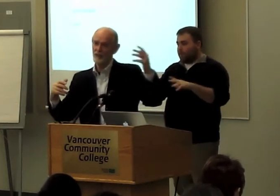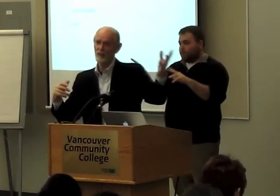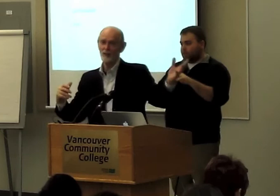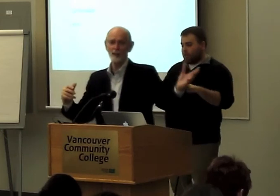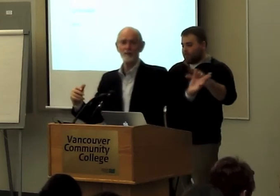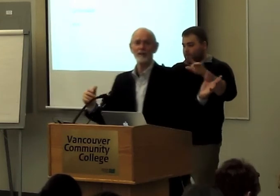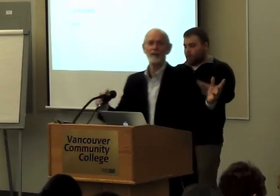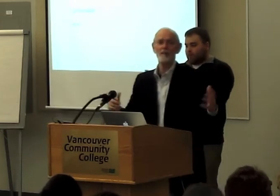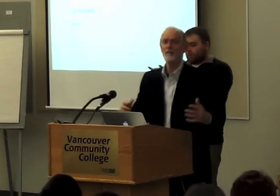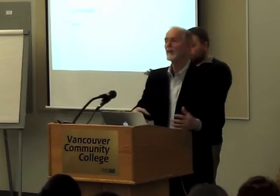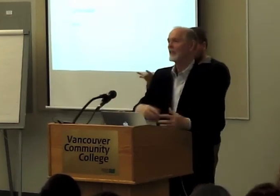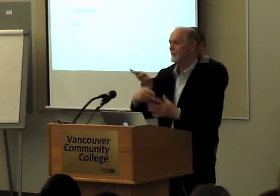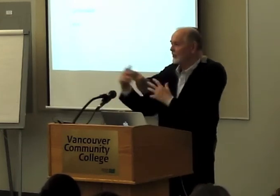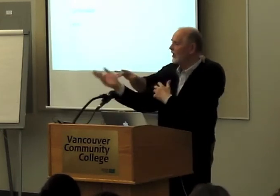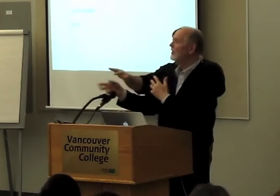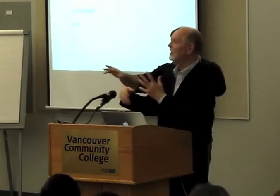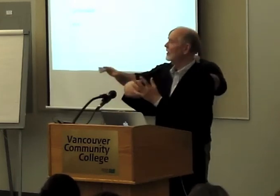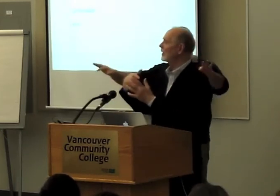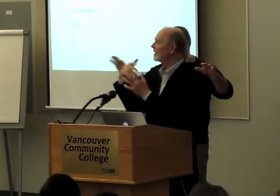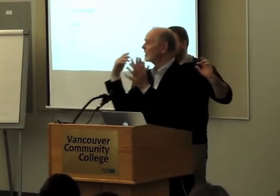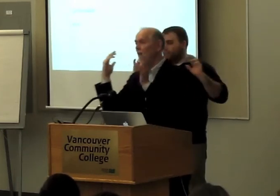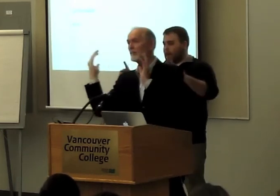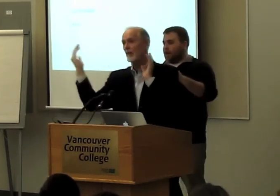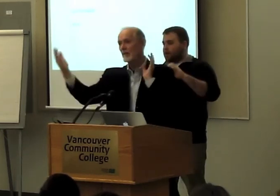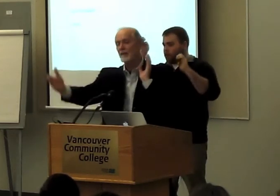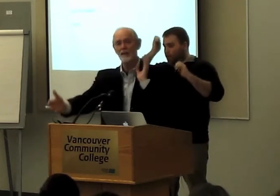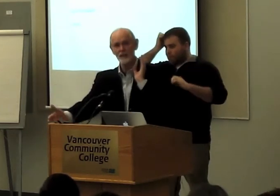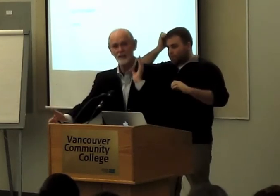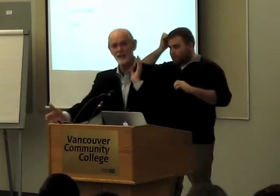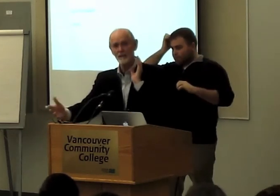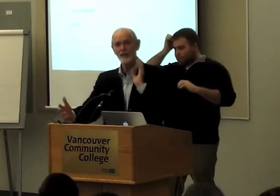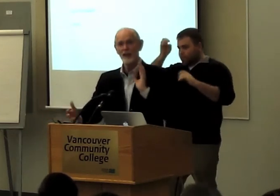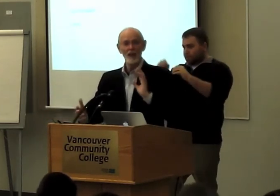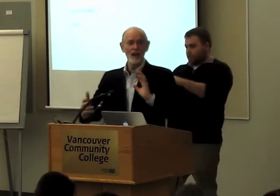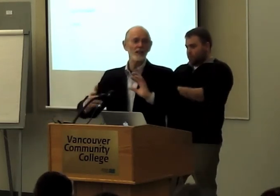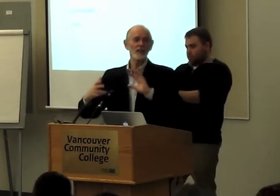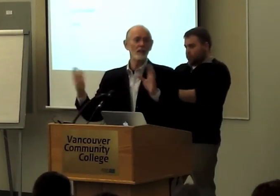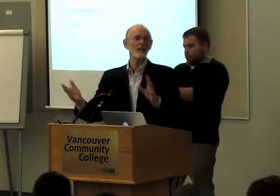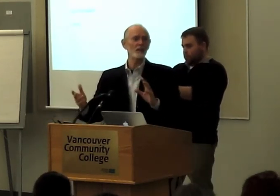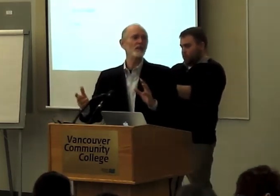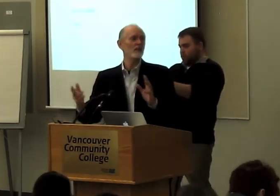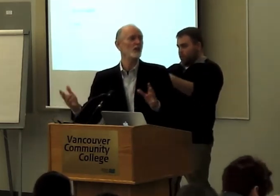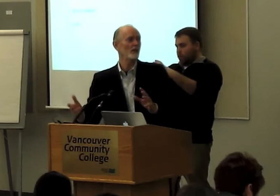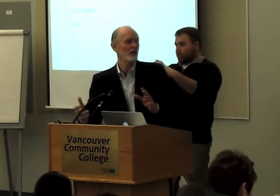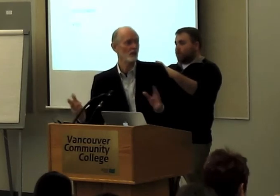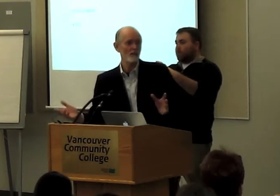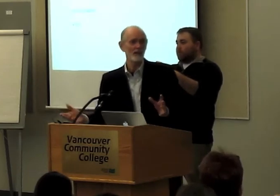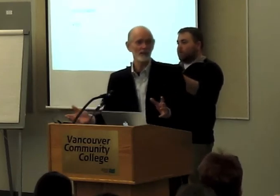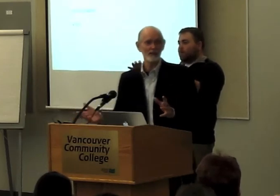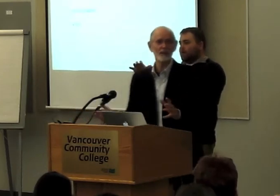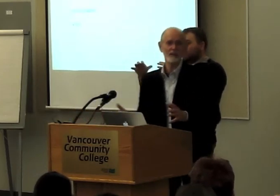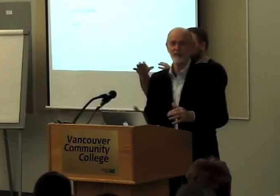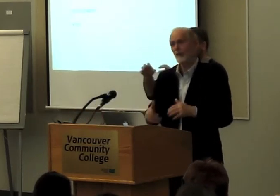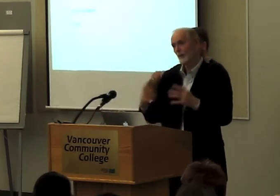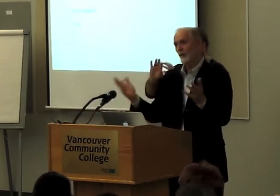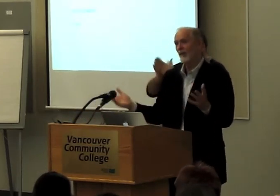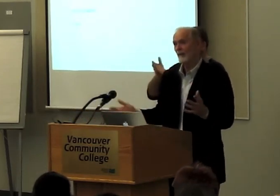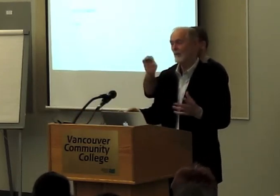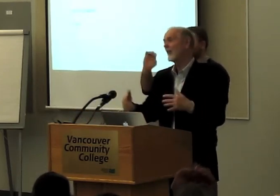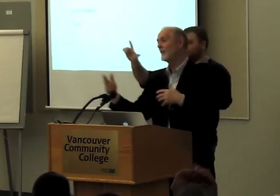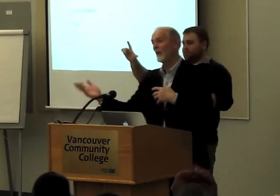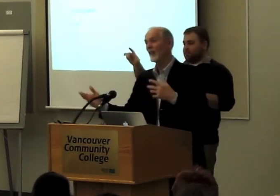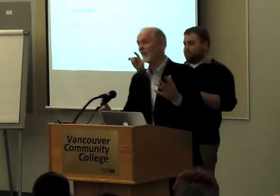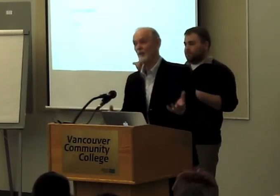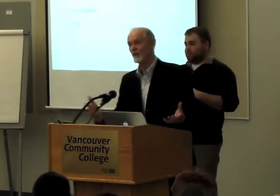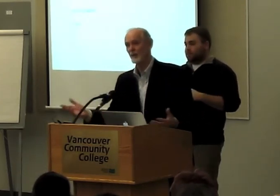Europe or the East Coast of North America. They spend 10 years growing, and then they head back to the Sargasso Sea. There's a lot we still don't know about this. We don't know